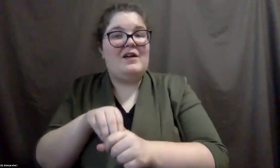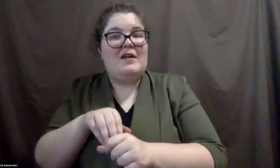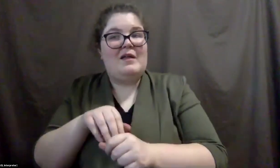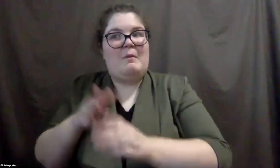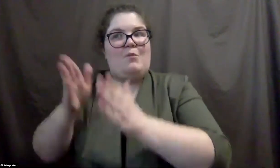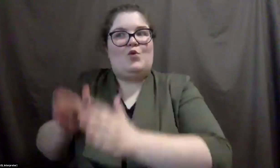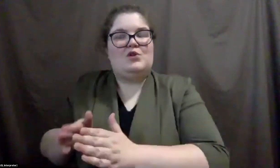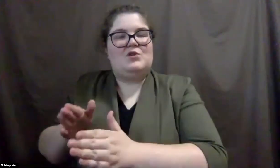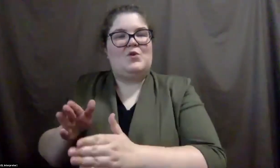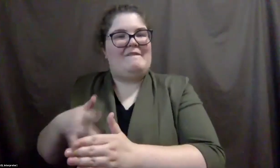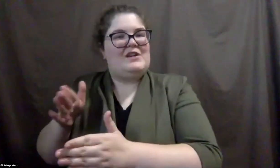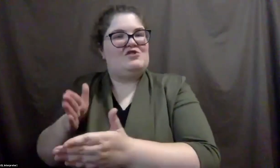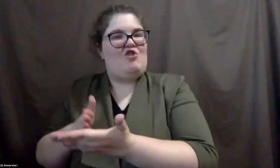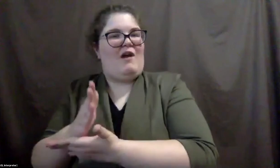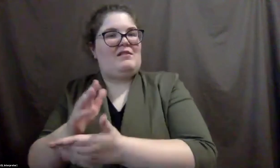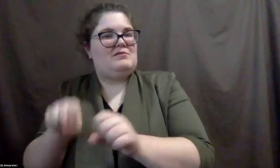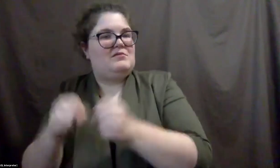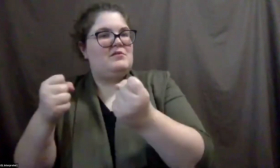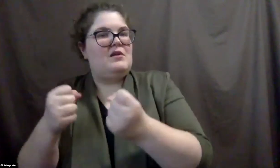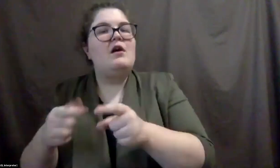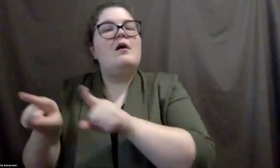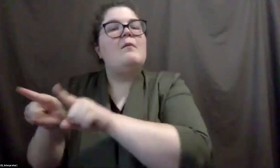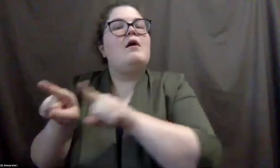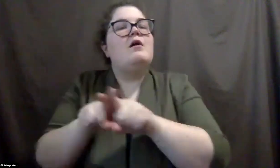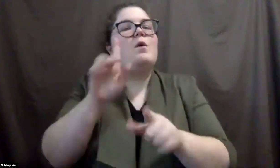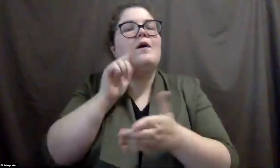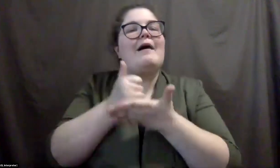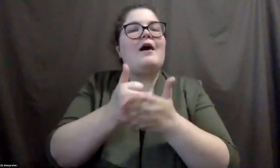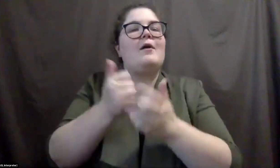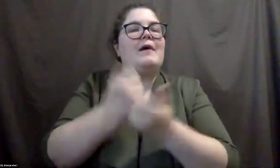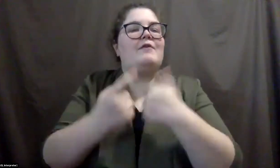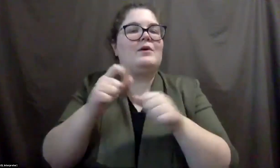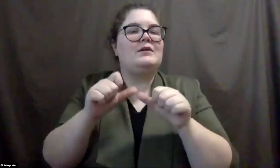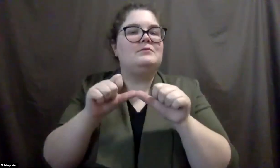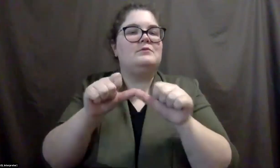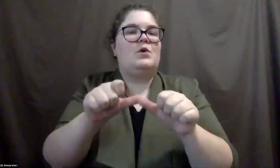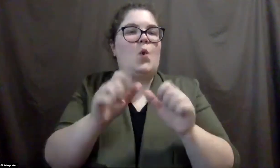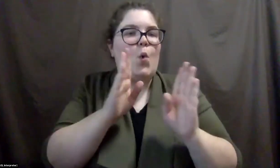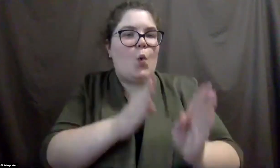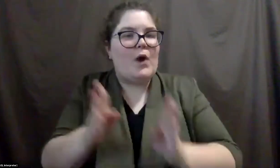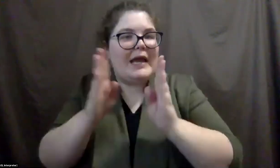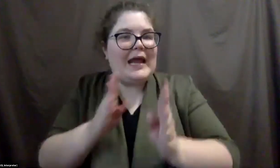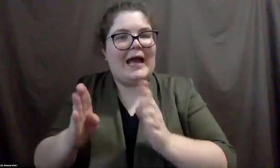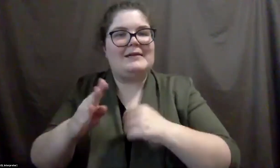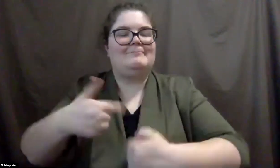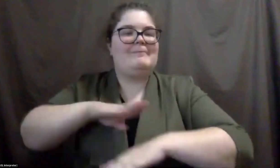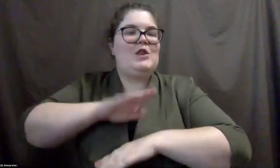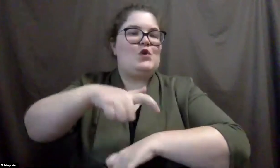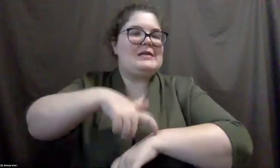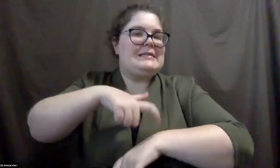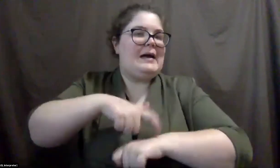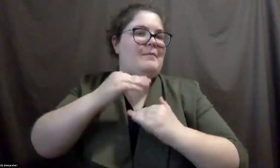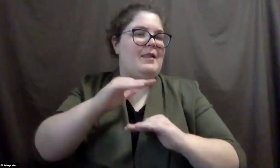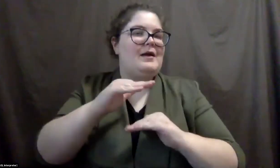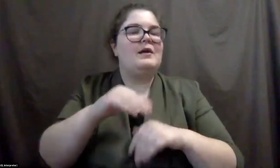infringed upon. Uh, it also really helps everybody stay organized and on track with timelines. So it's easy for everyone